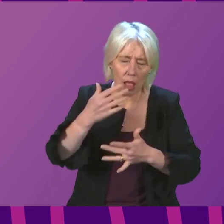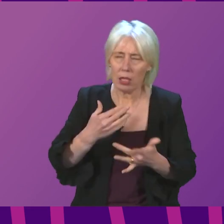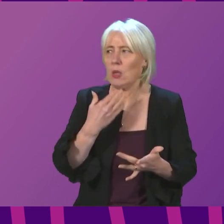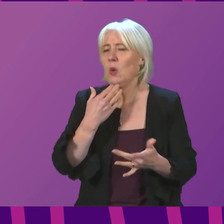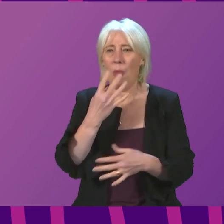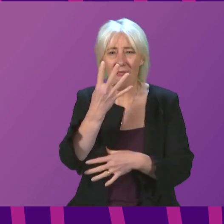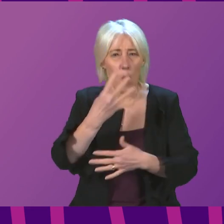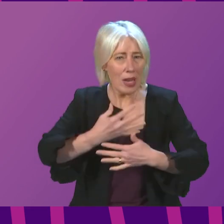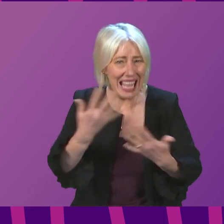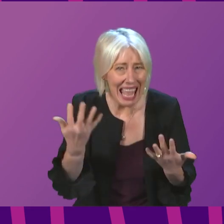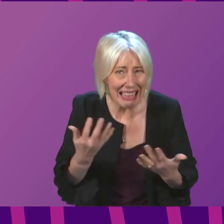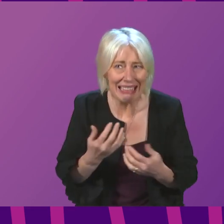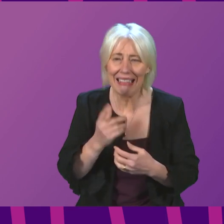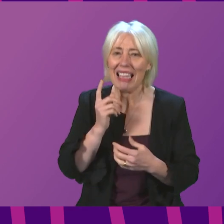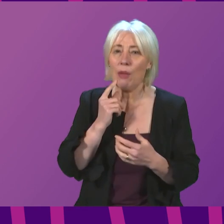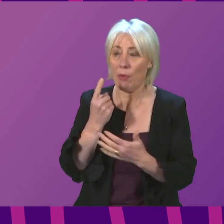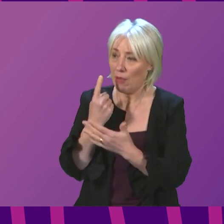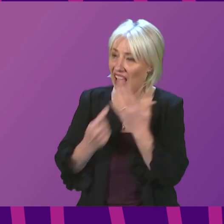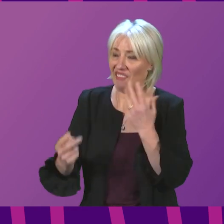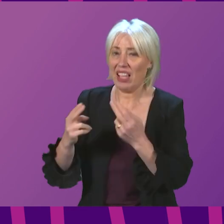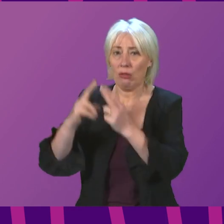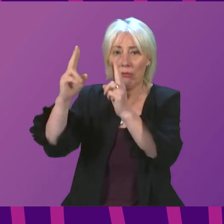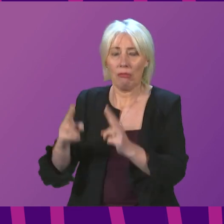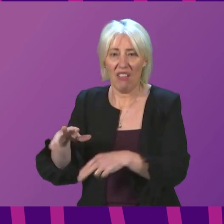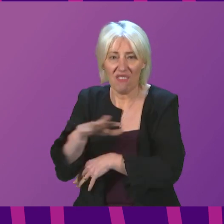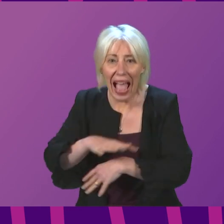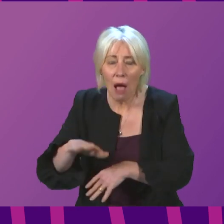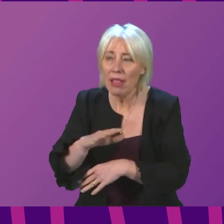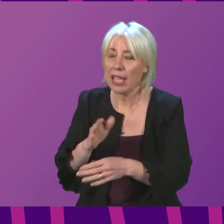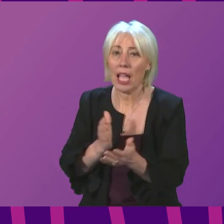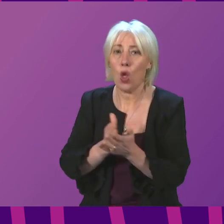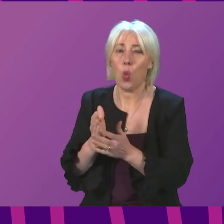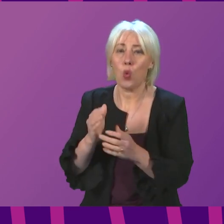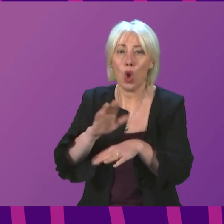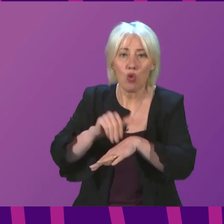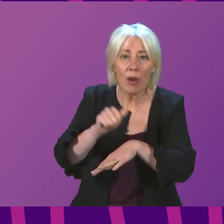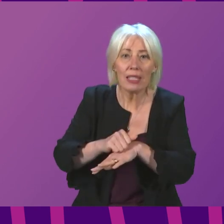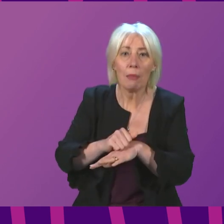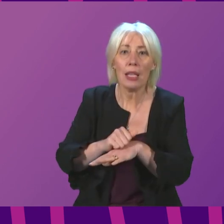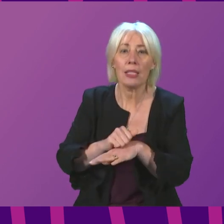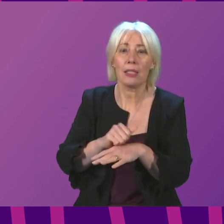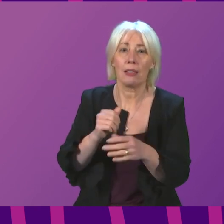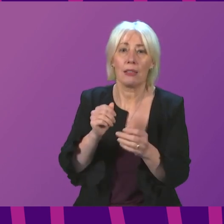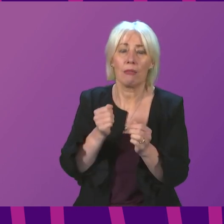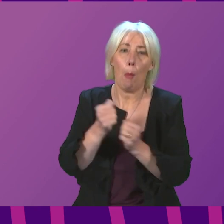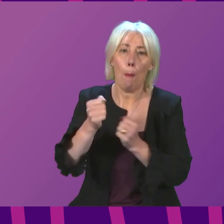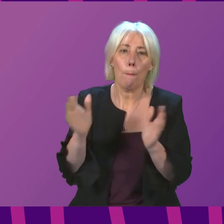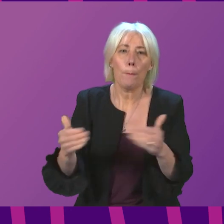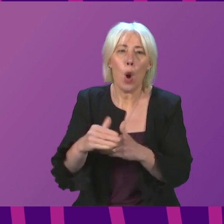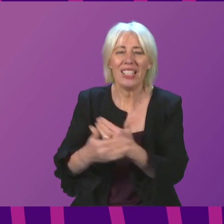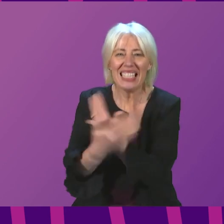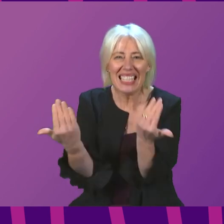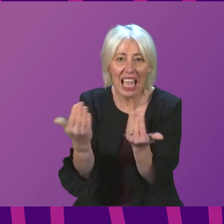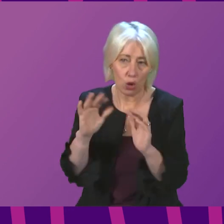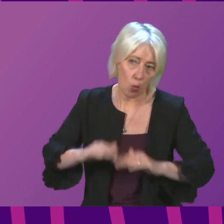People have been forced to isolate from family and close friends over Christmas and Boxing Day because they are awaiting test results. Given